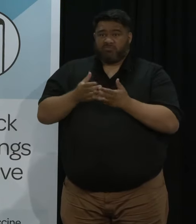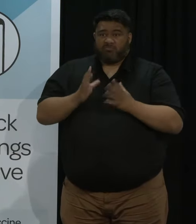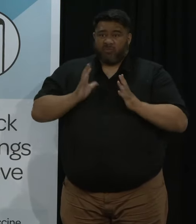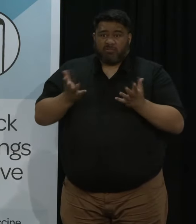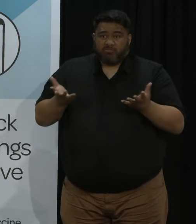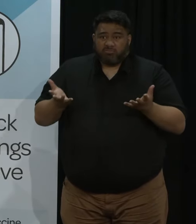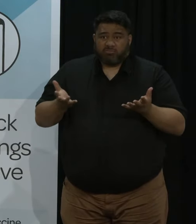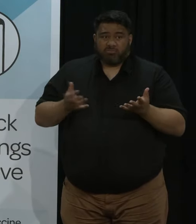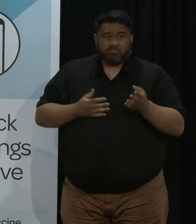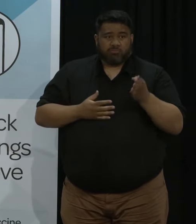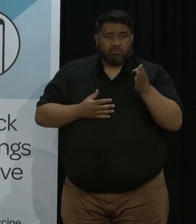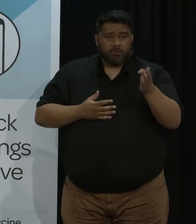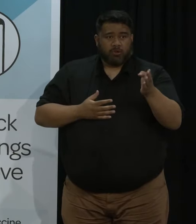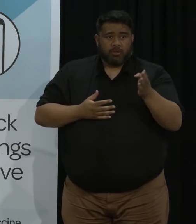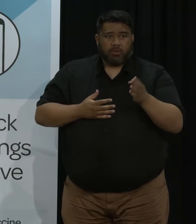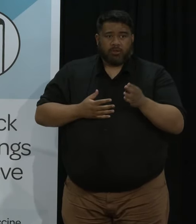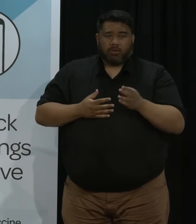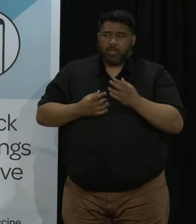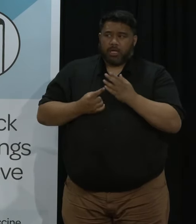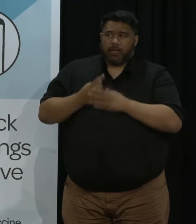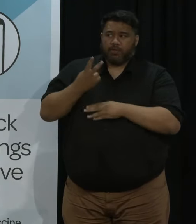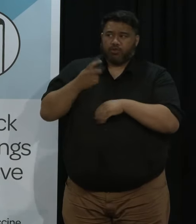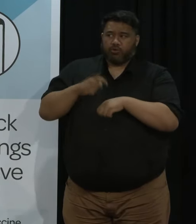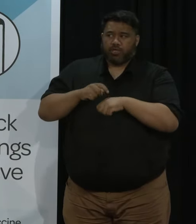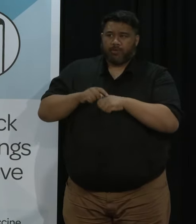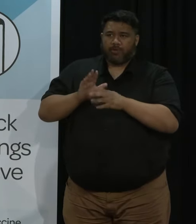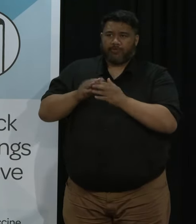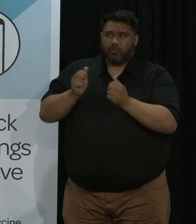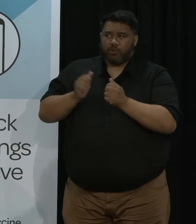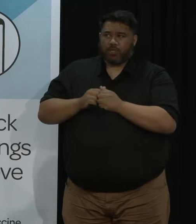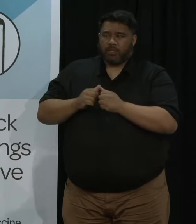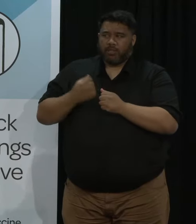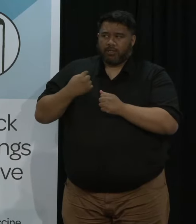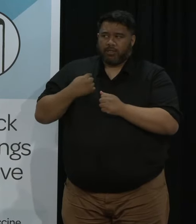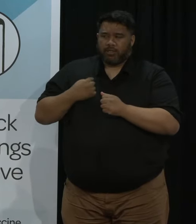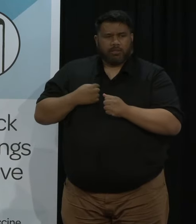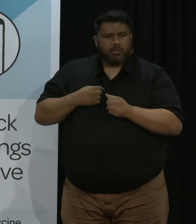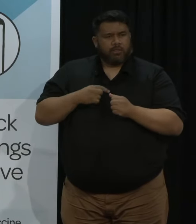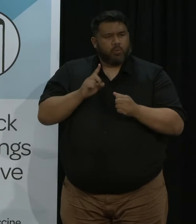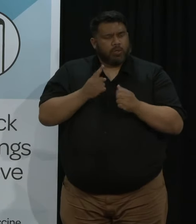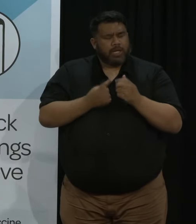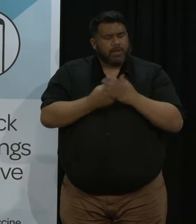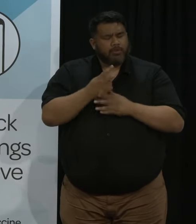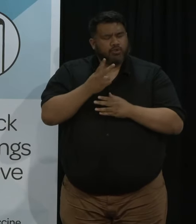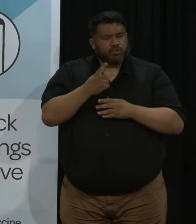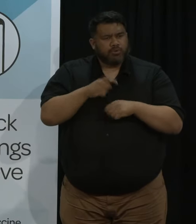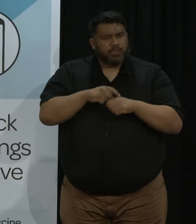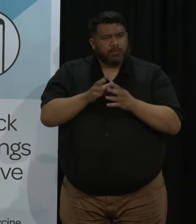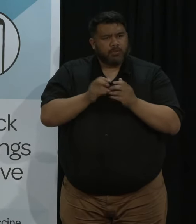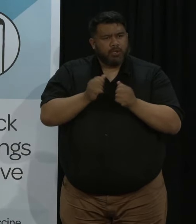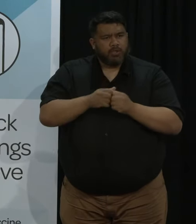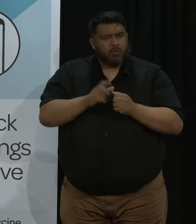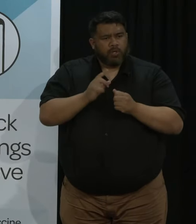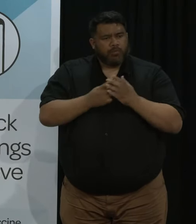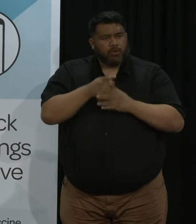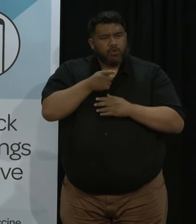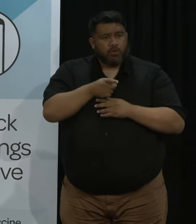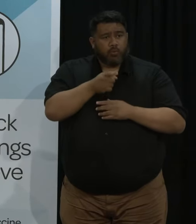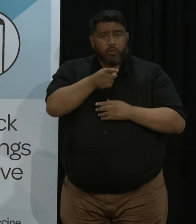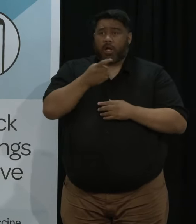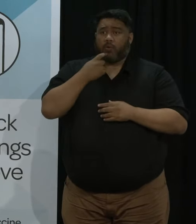yeah it happened to be twice over the weekend but I don't understand what was that sorry just sorry what happened to you twice well where I wasn't